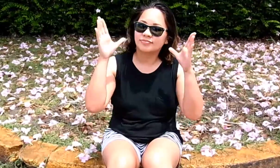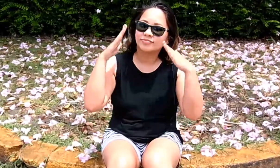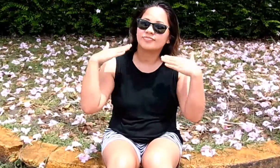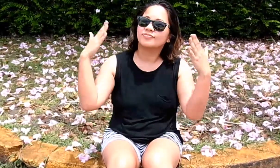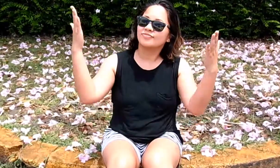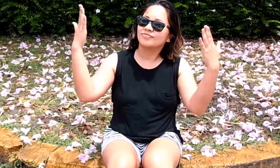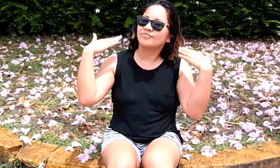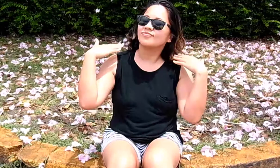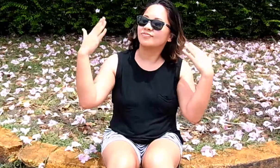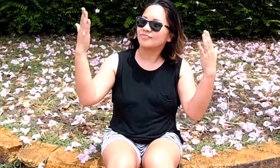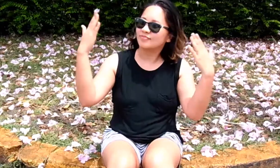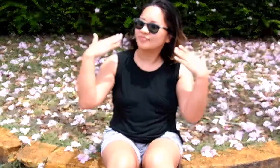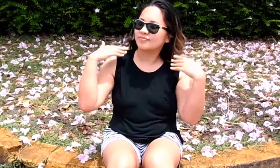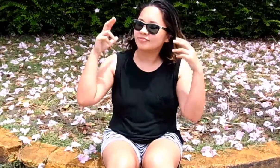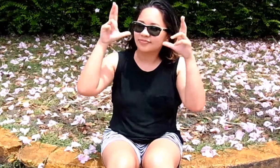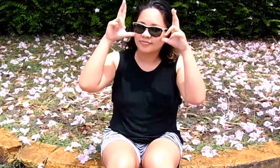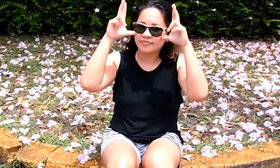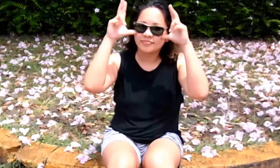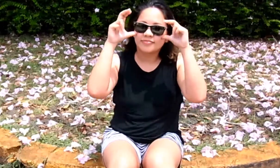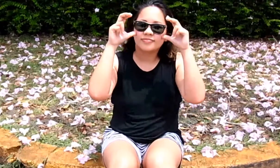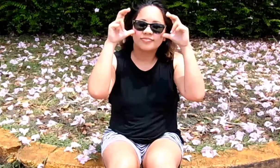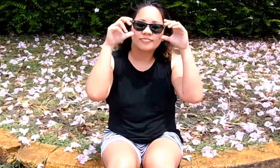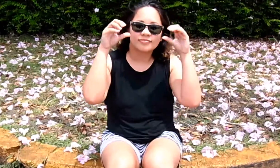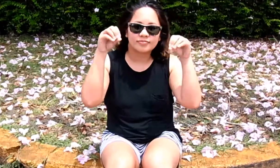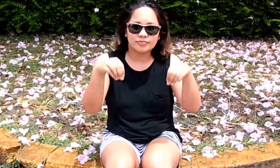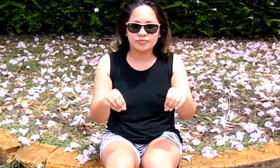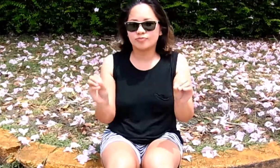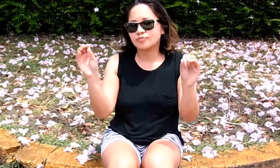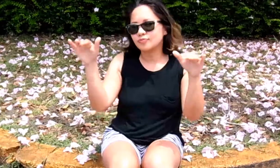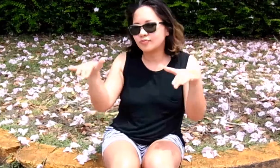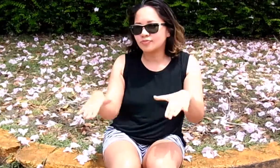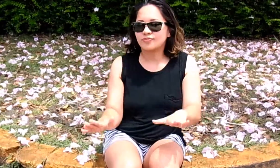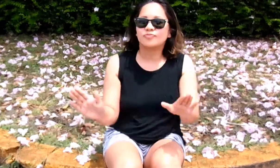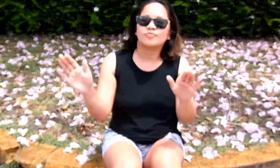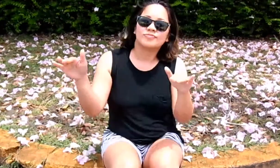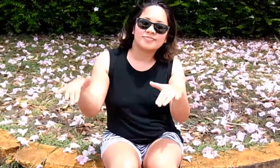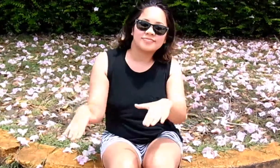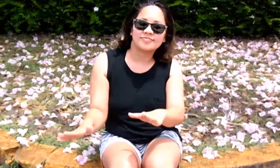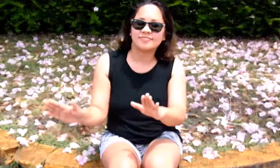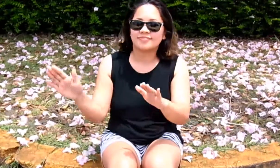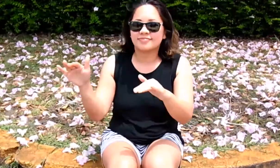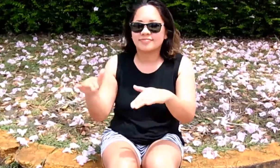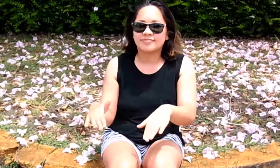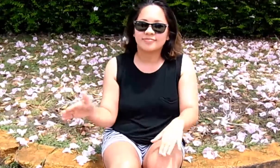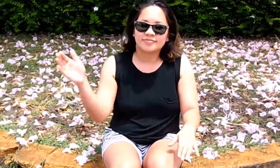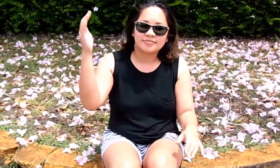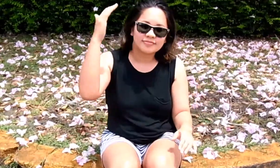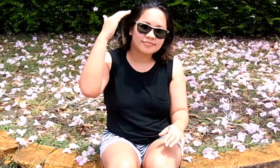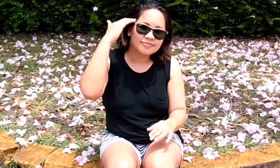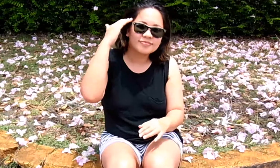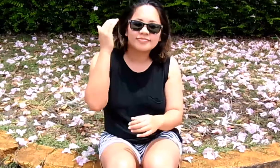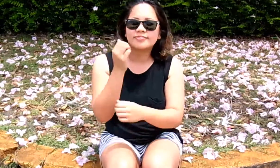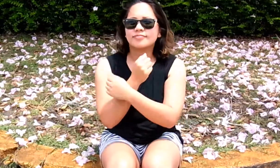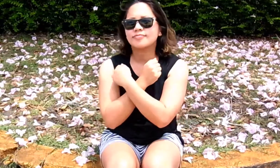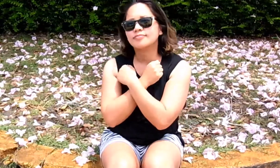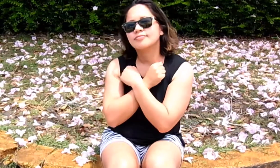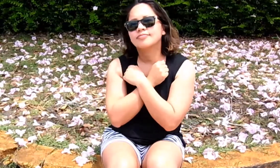breeze and a soulful sound I got my mind made up